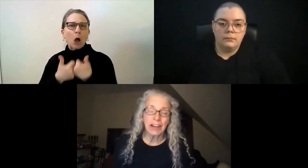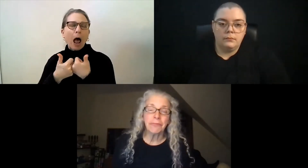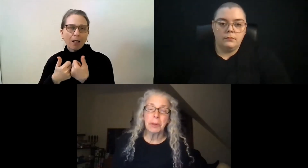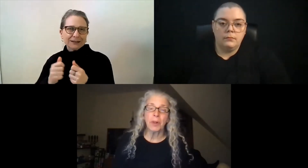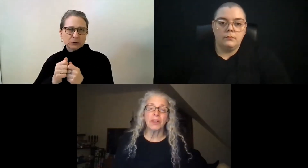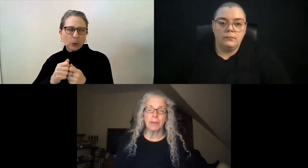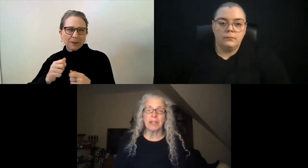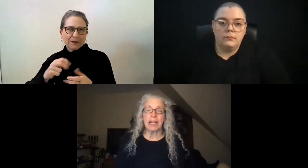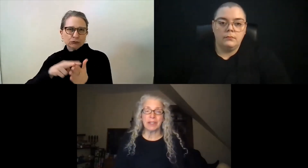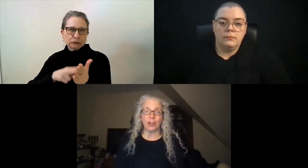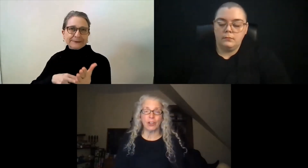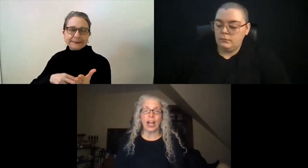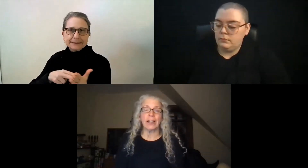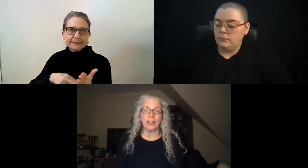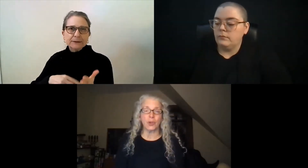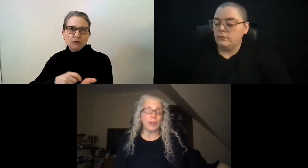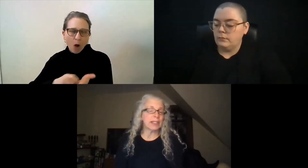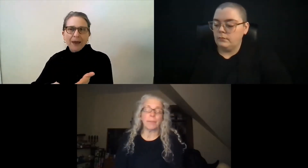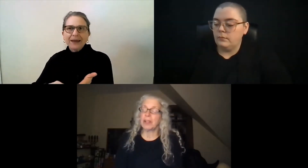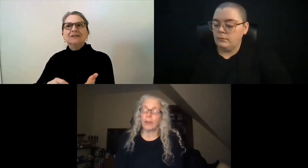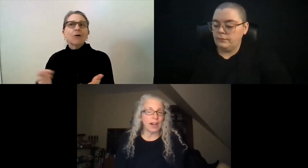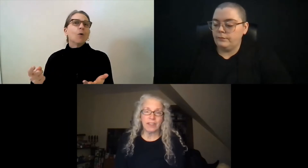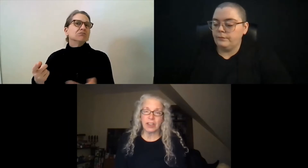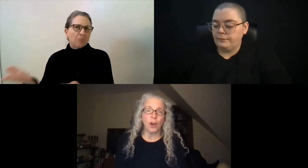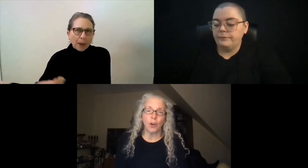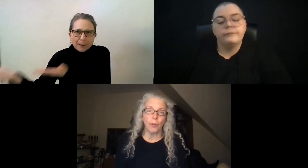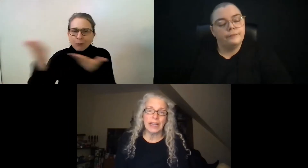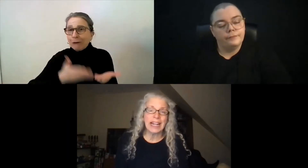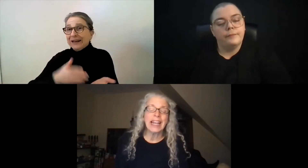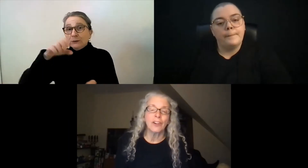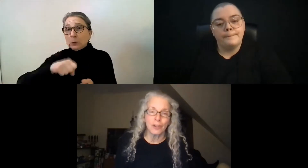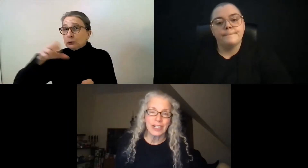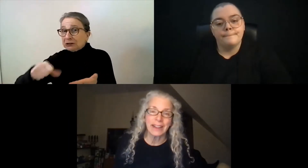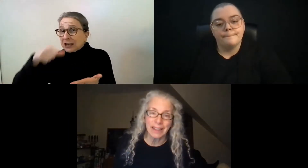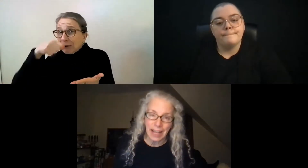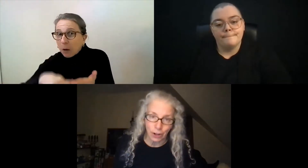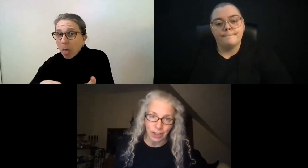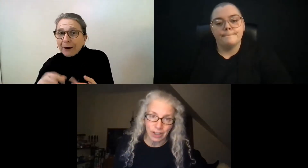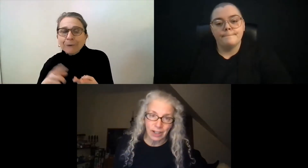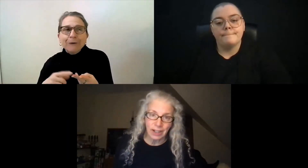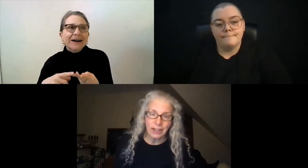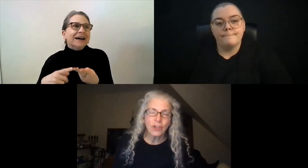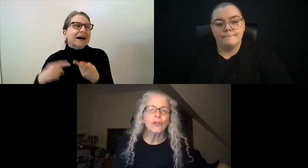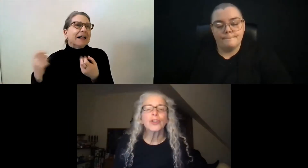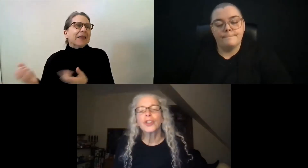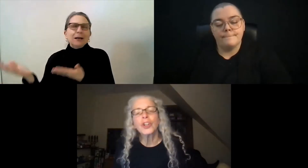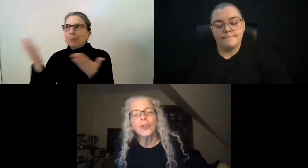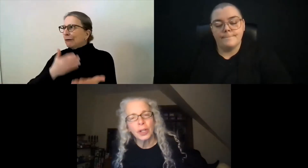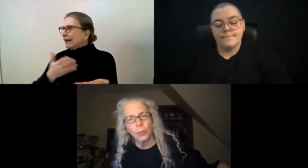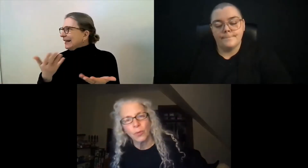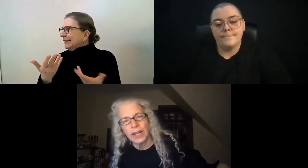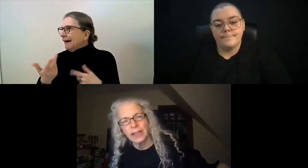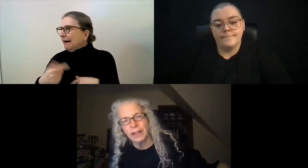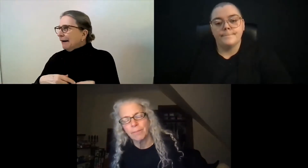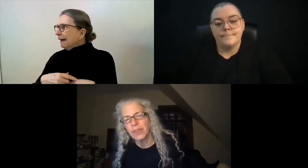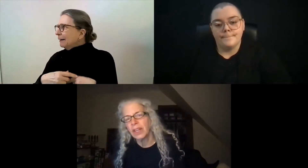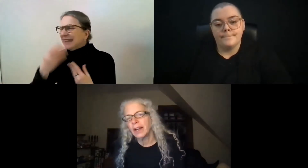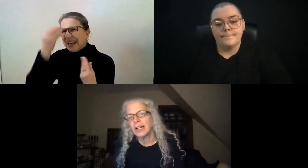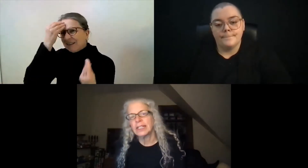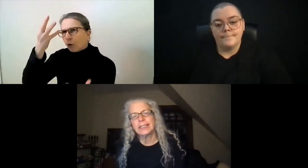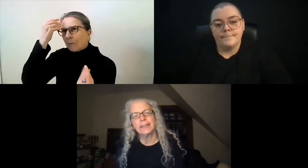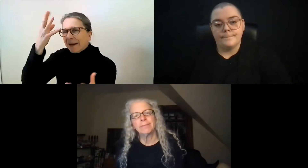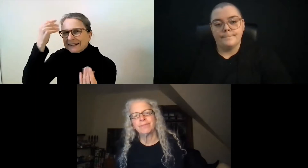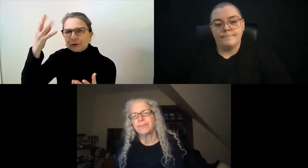Deaf people sometimes are challenged when something arrives at their home and they can't understand the letter. Social Security will write them.